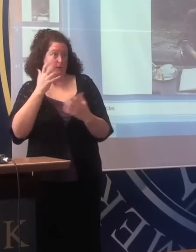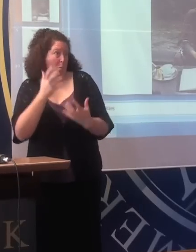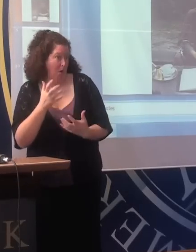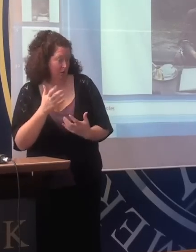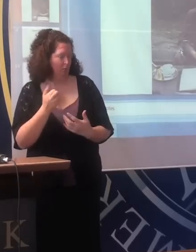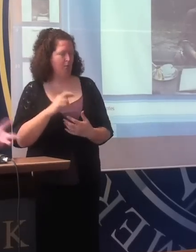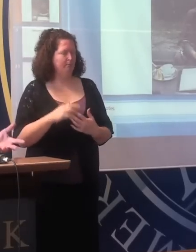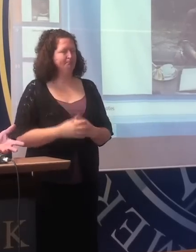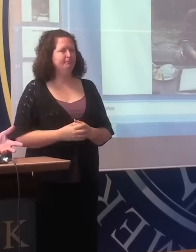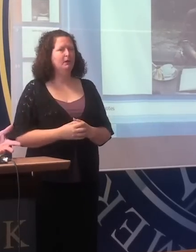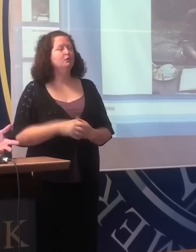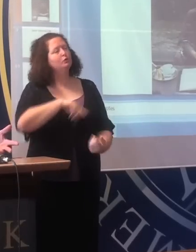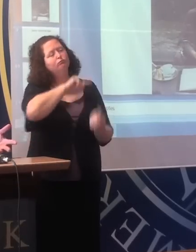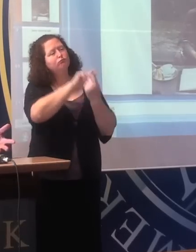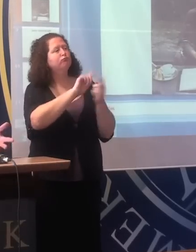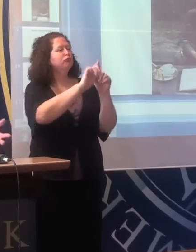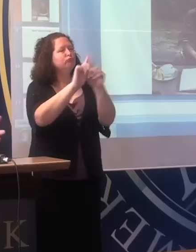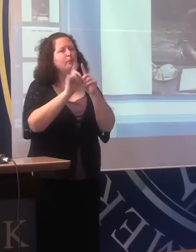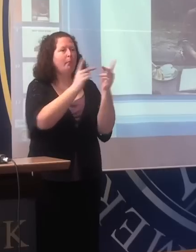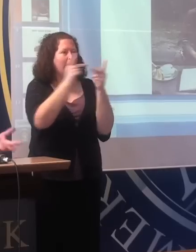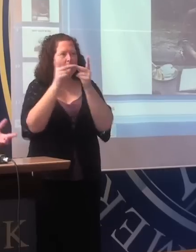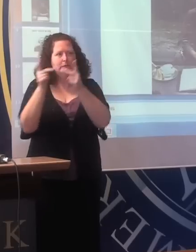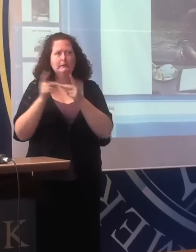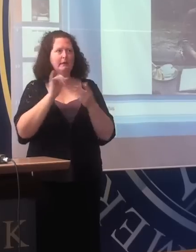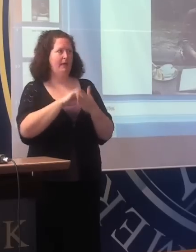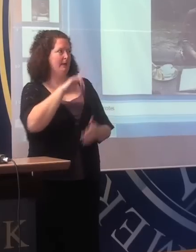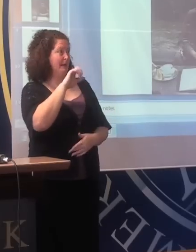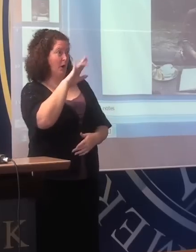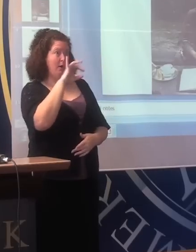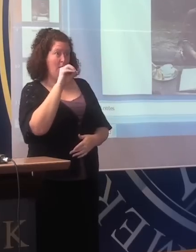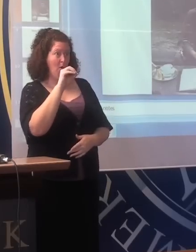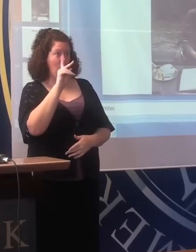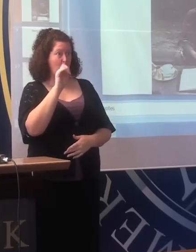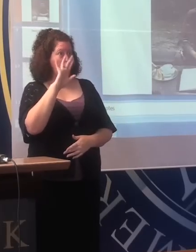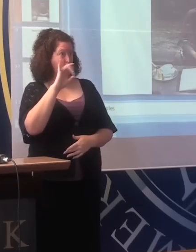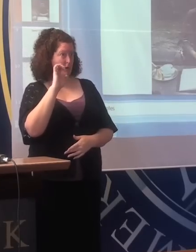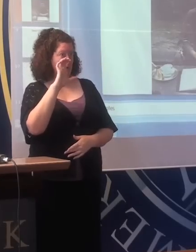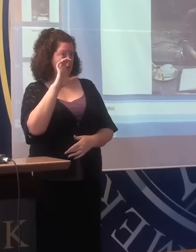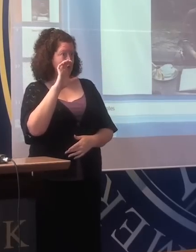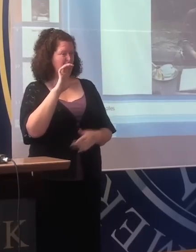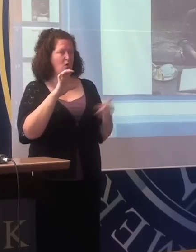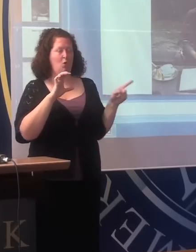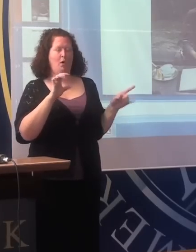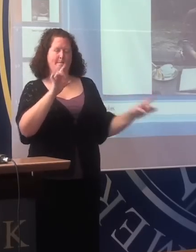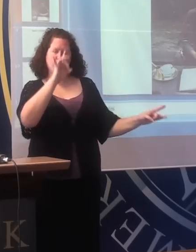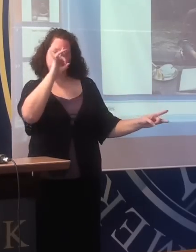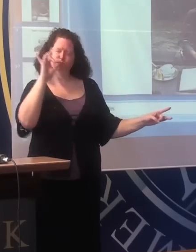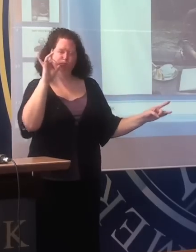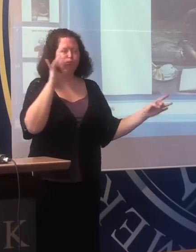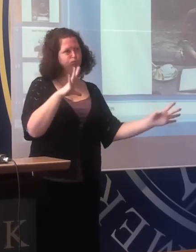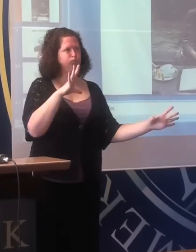And so you could go to the places where Dario Kornic had been a terrifying presence.